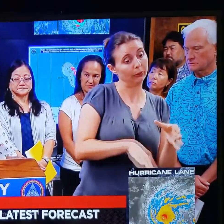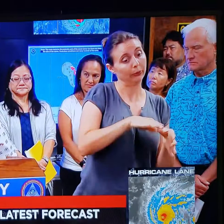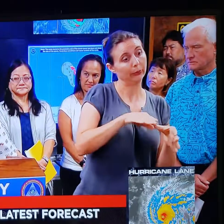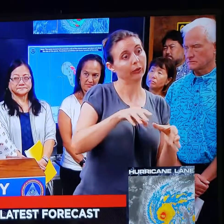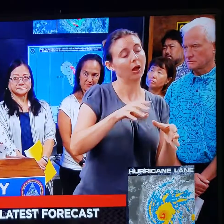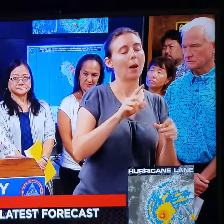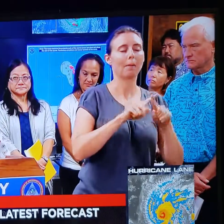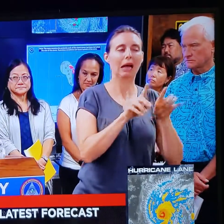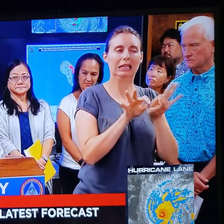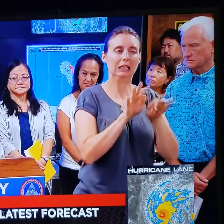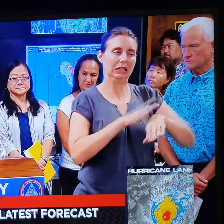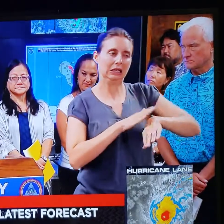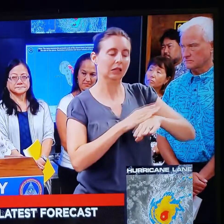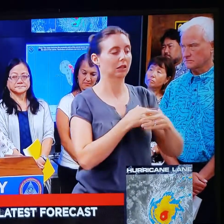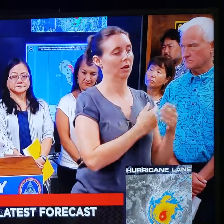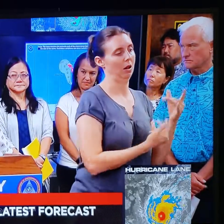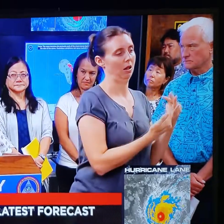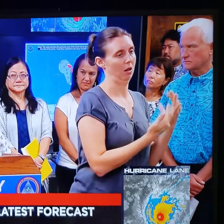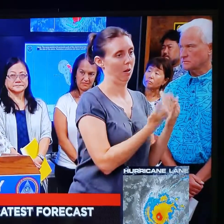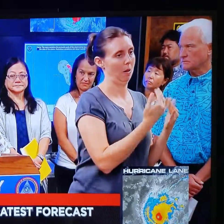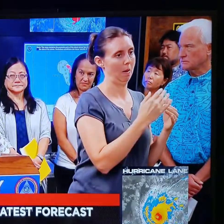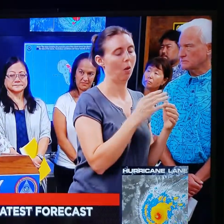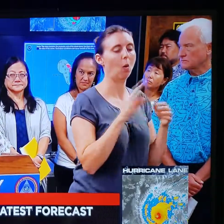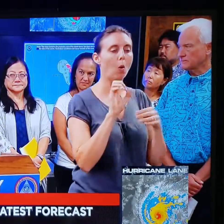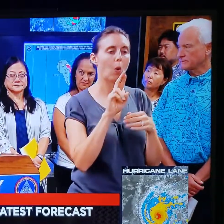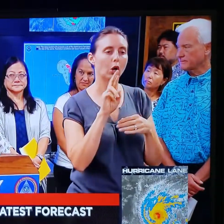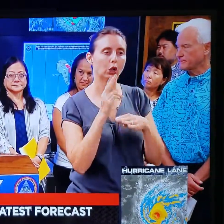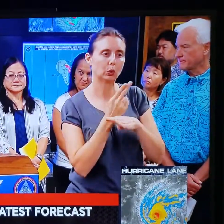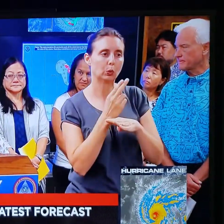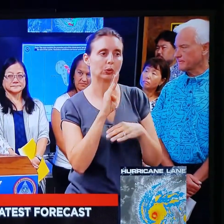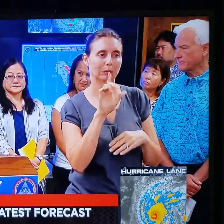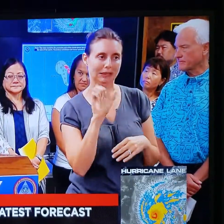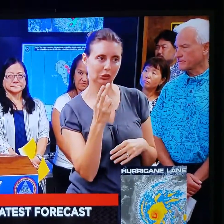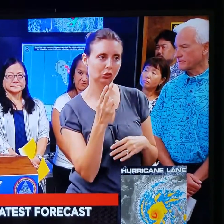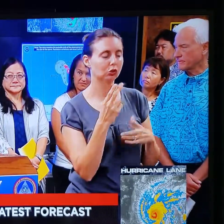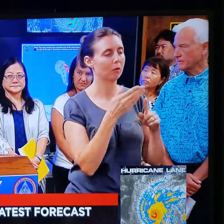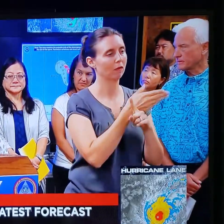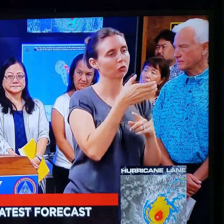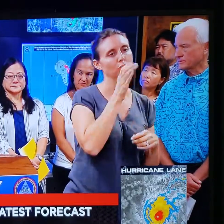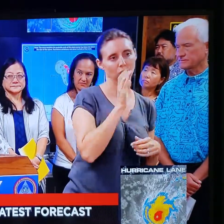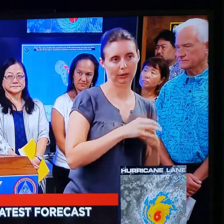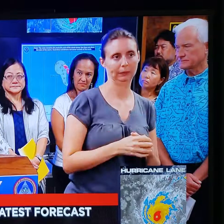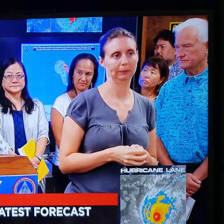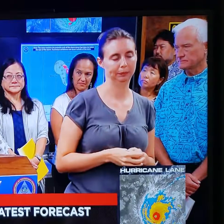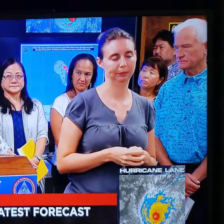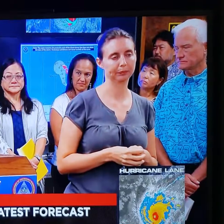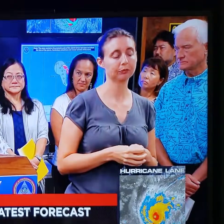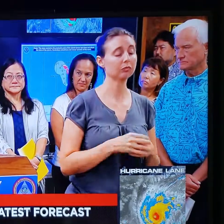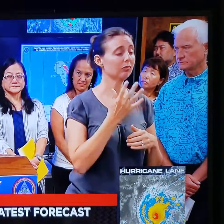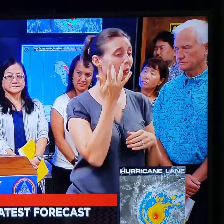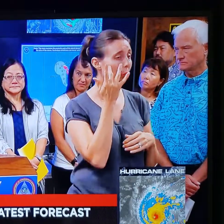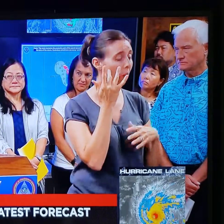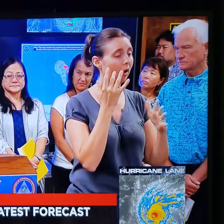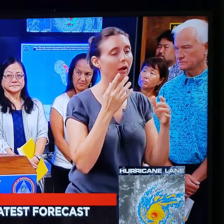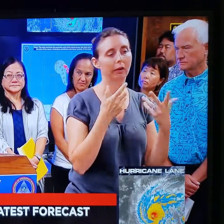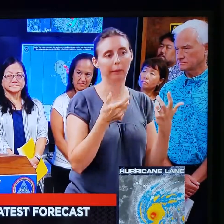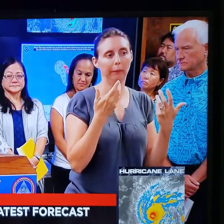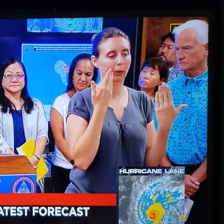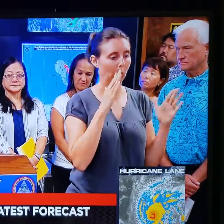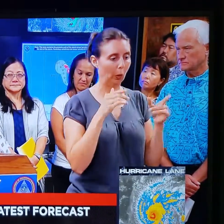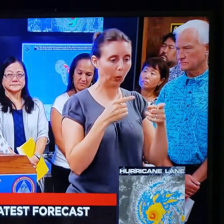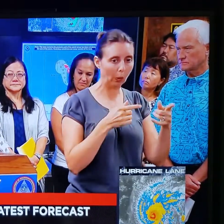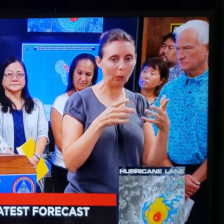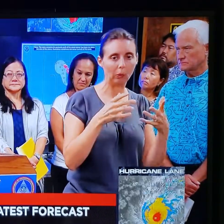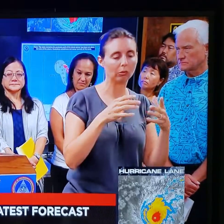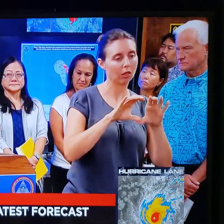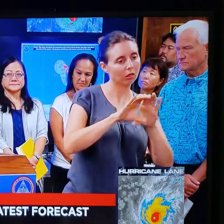boil that water or use some liquid bleach to disinfect the water before drinking. And the reason for that is we don't know what